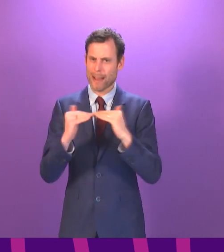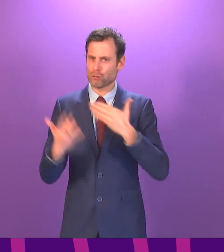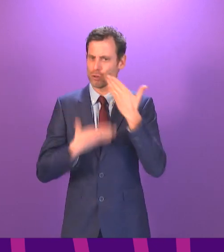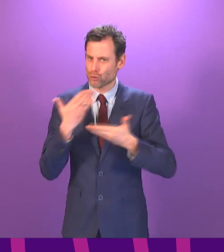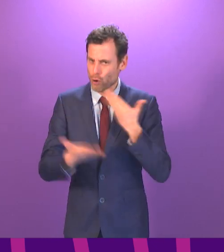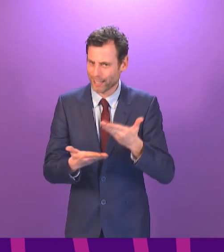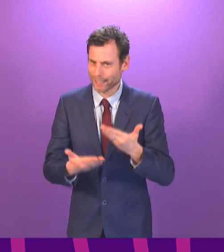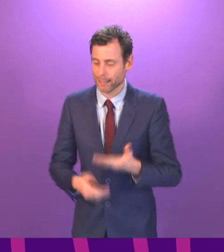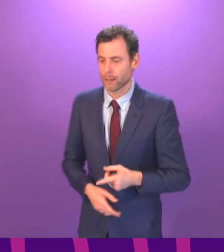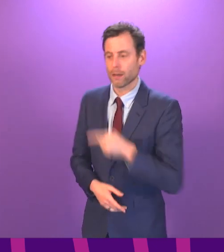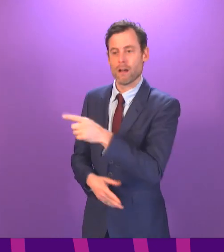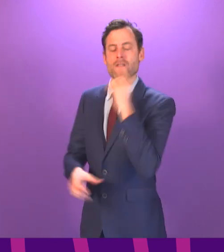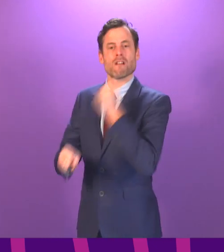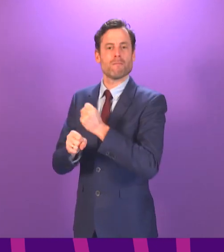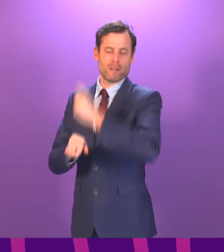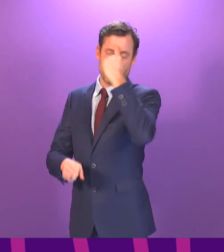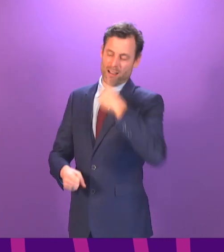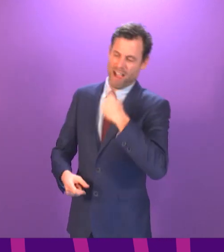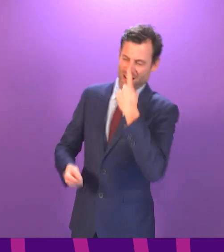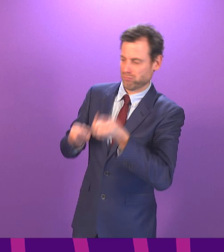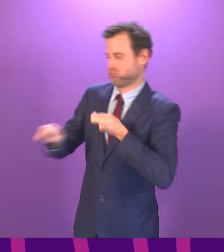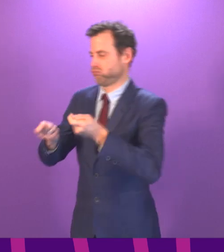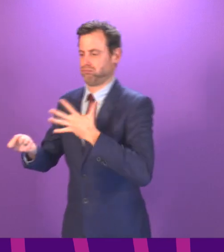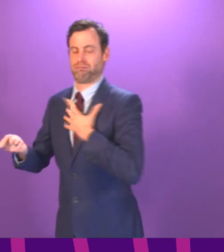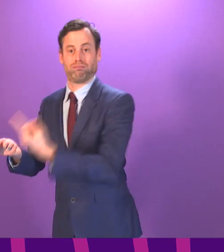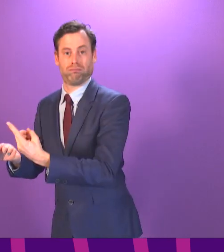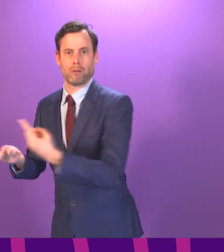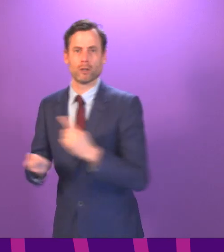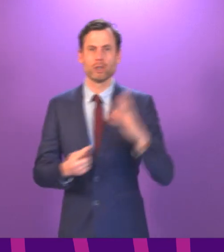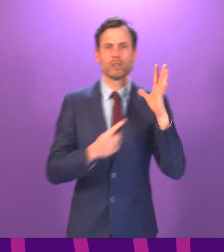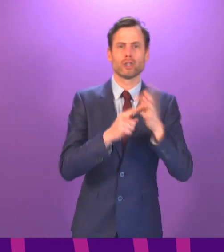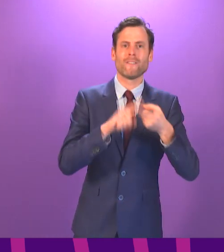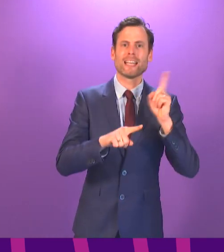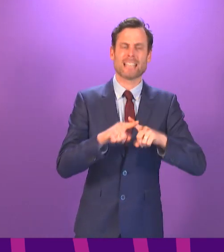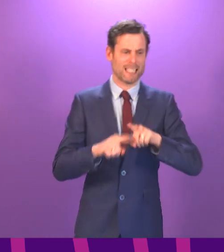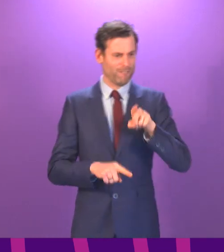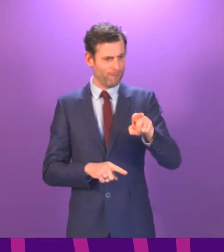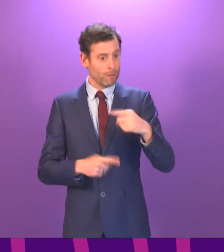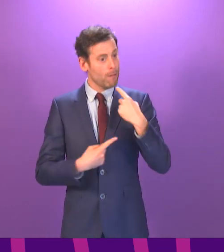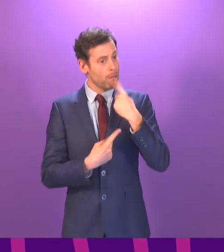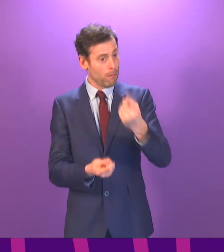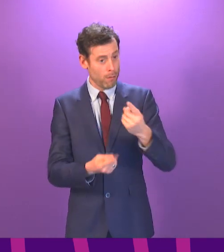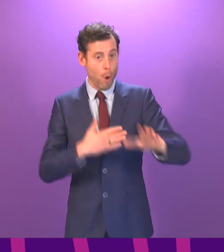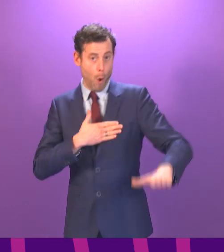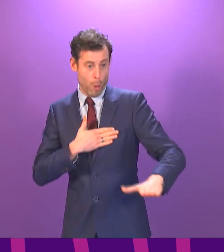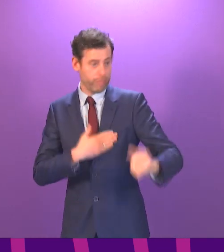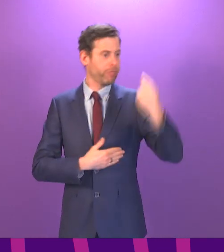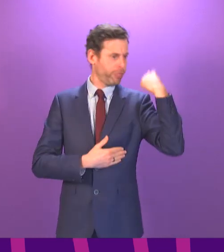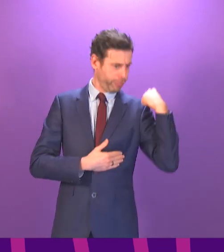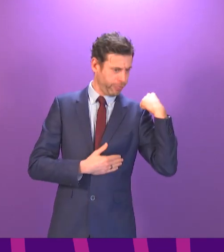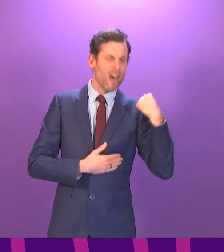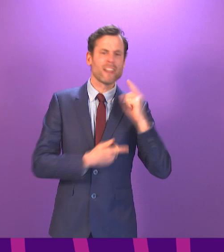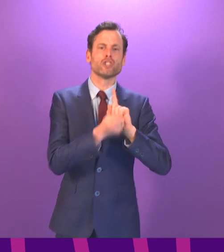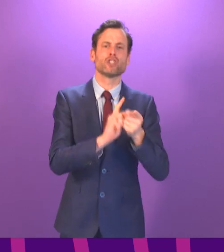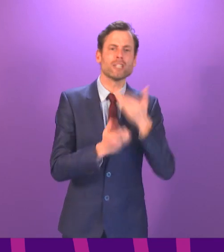government acting beyond reproach, a chief executive changing his story, a suddenly forgetful first minister, votes of parliament